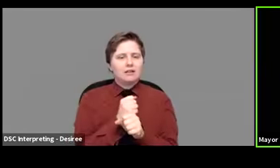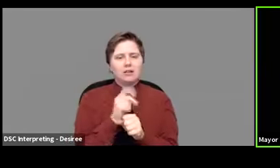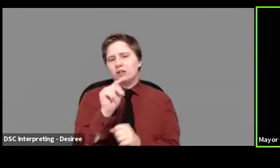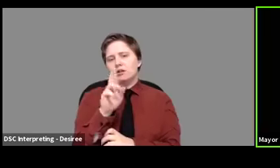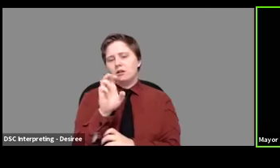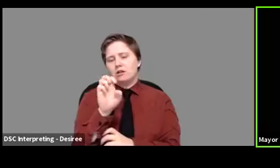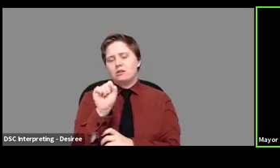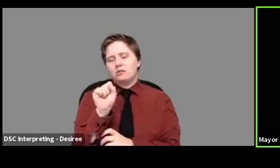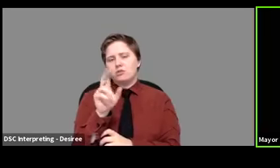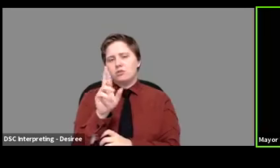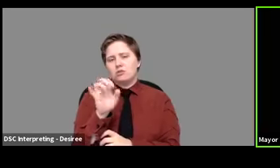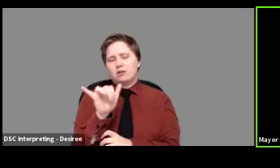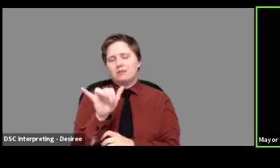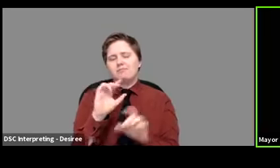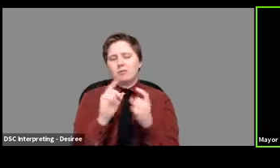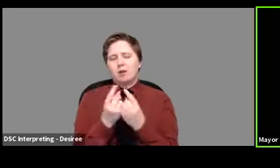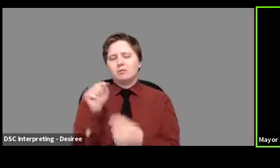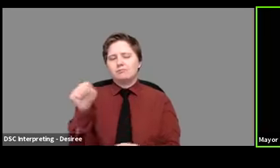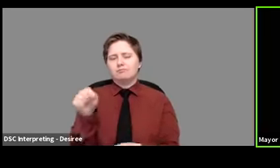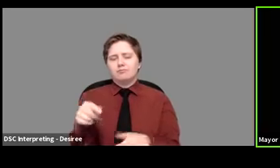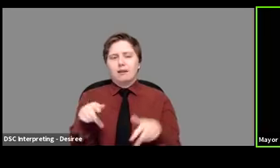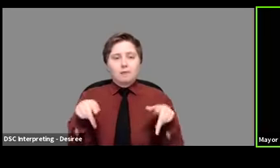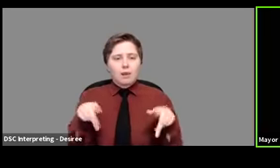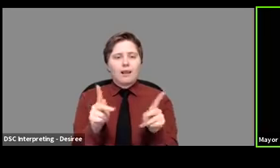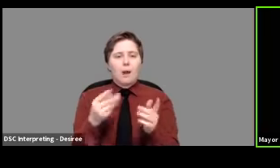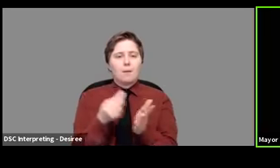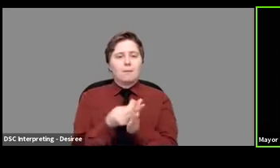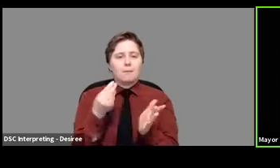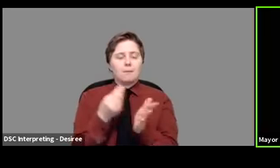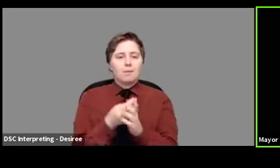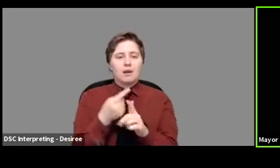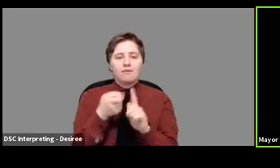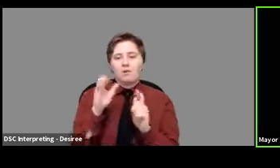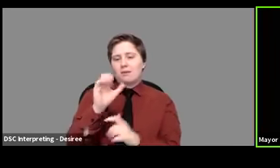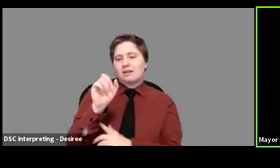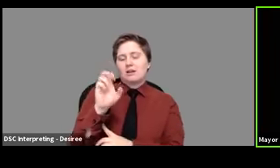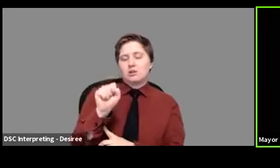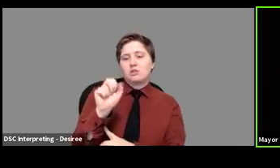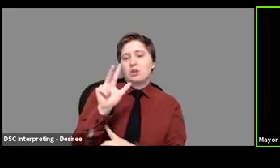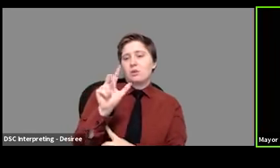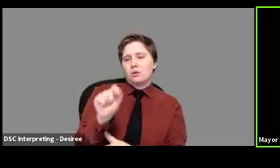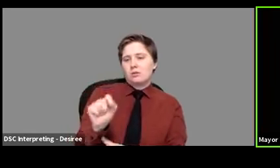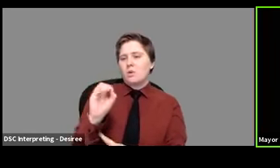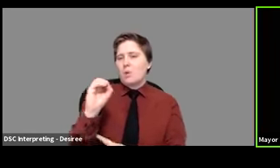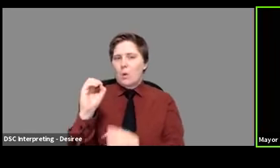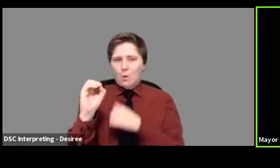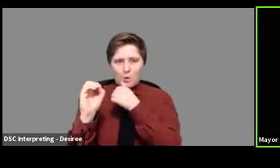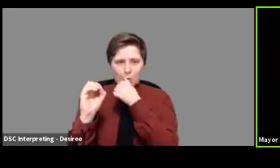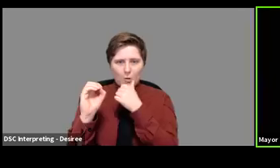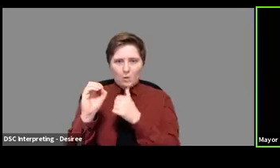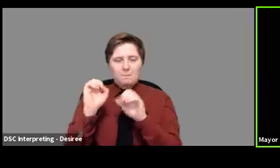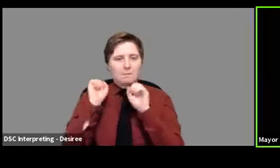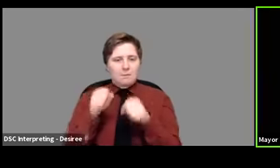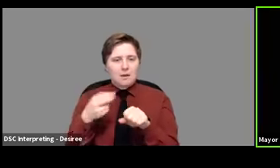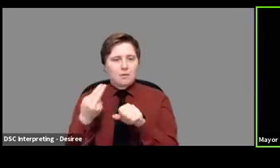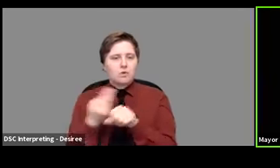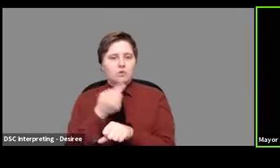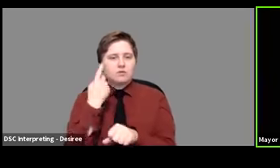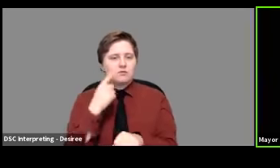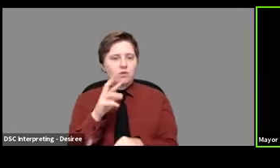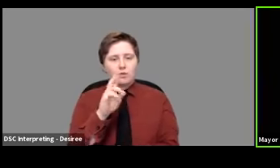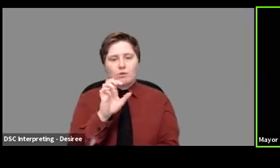department of treasury to allow money from cares 3.0 to be able to be used for